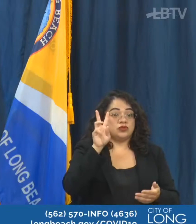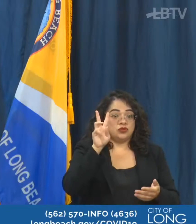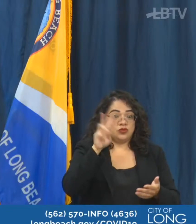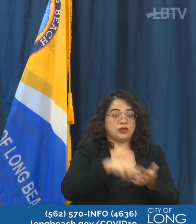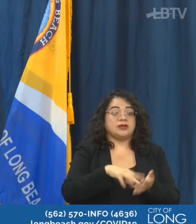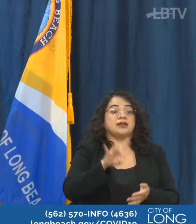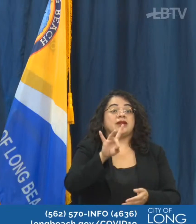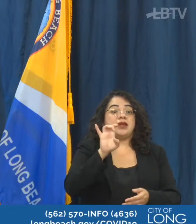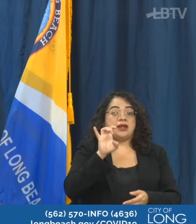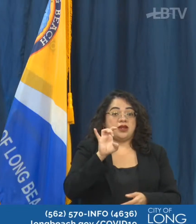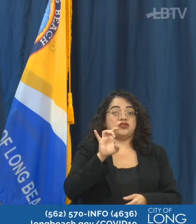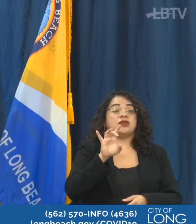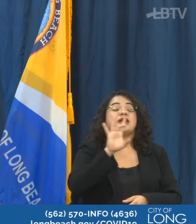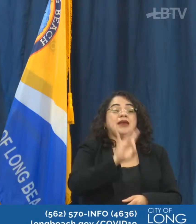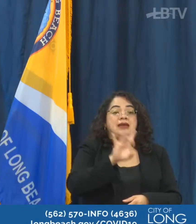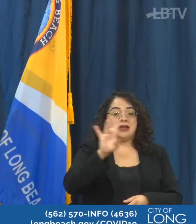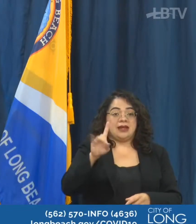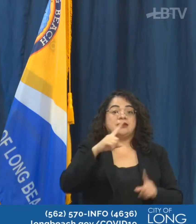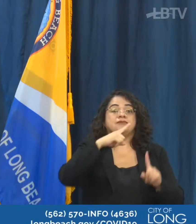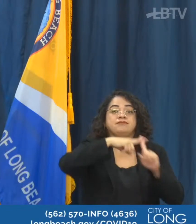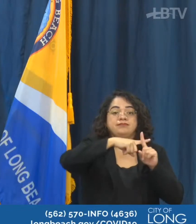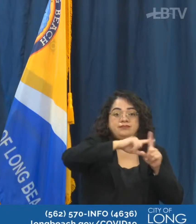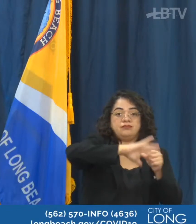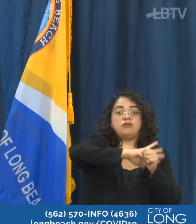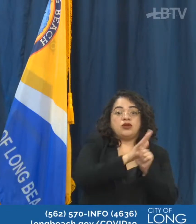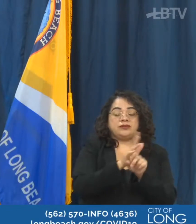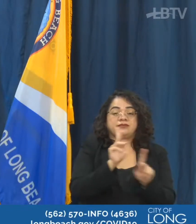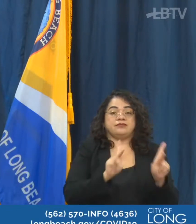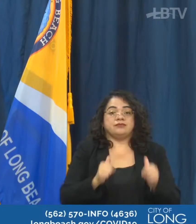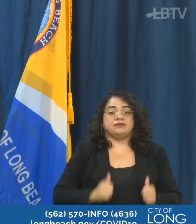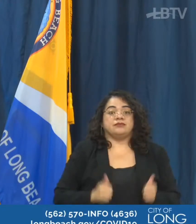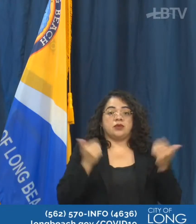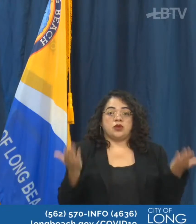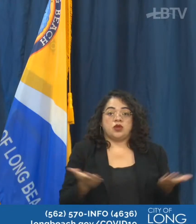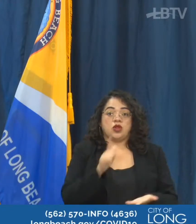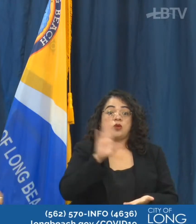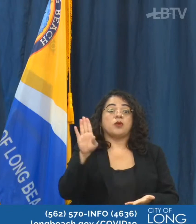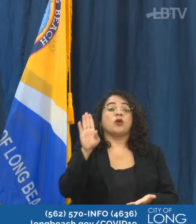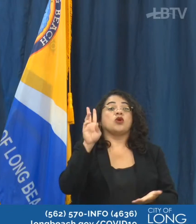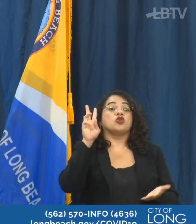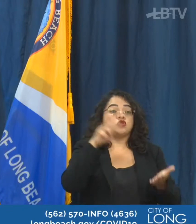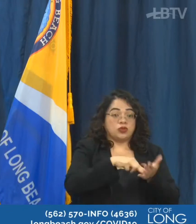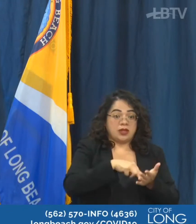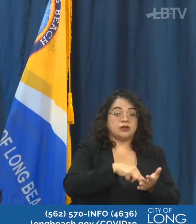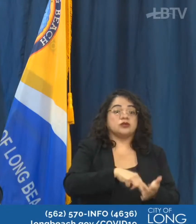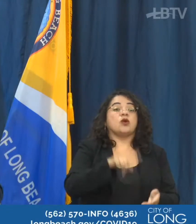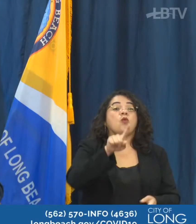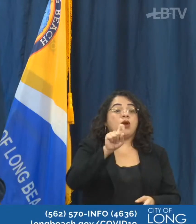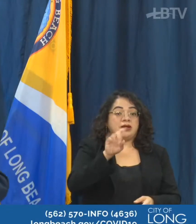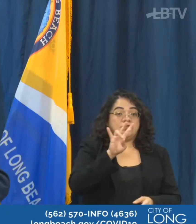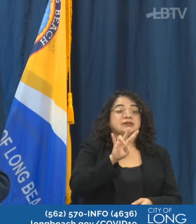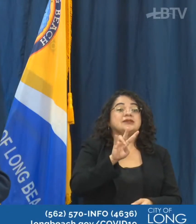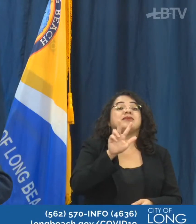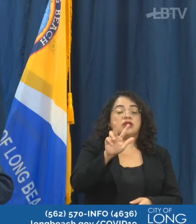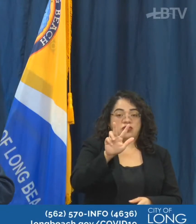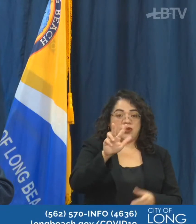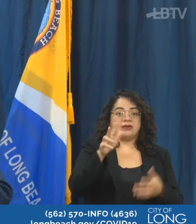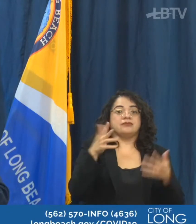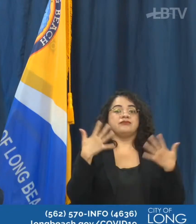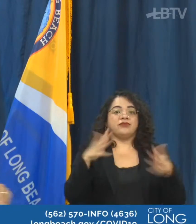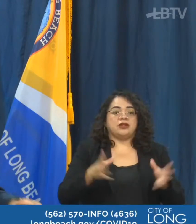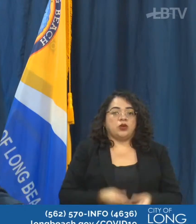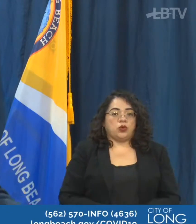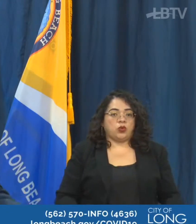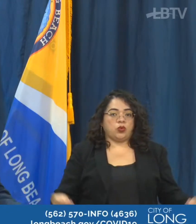positive. Approximately 2,173 have recovered. We've also